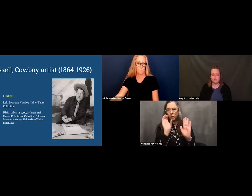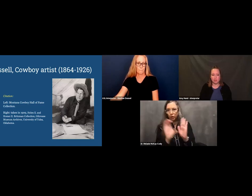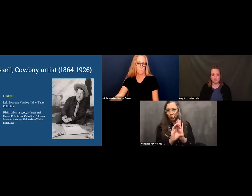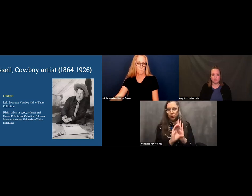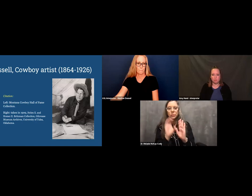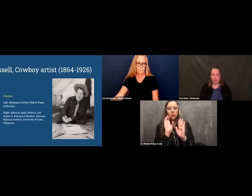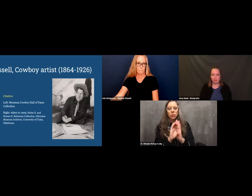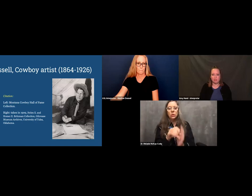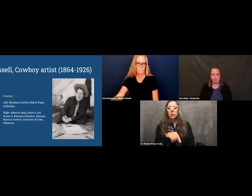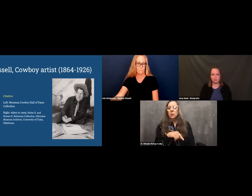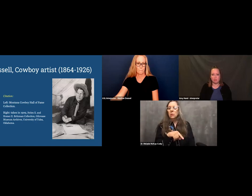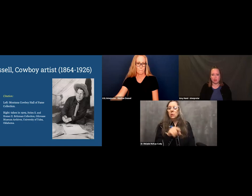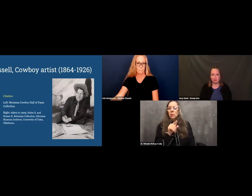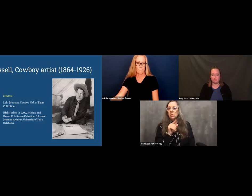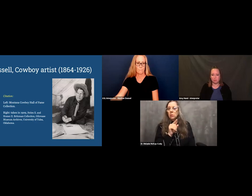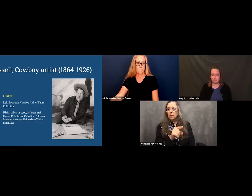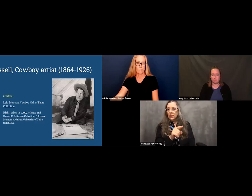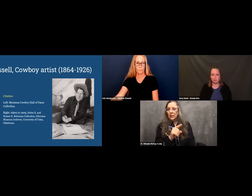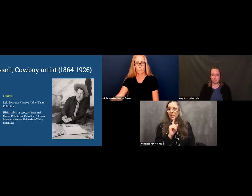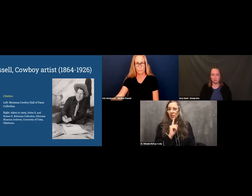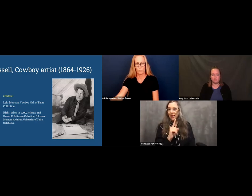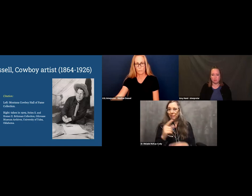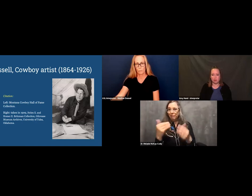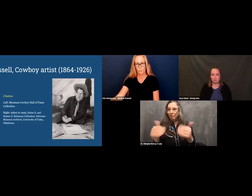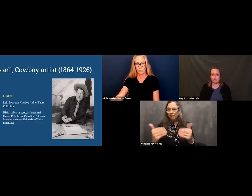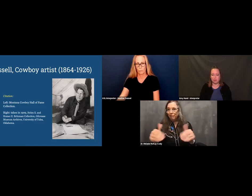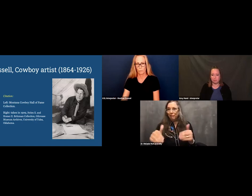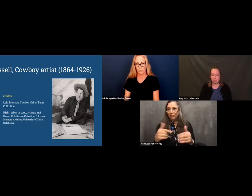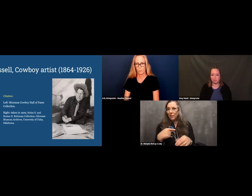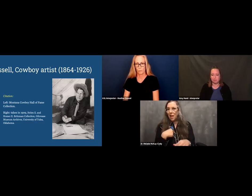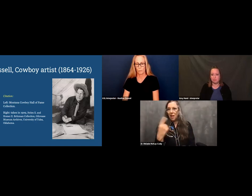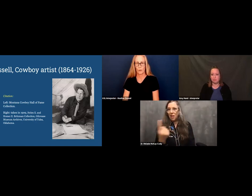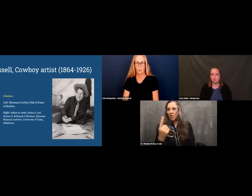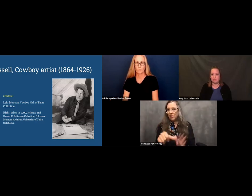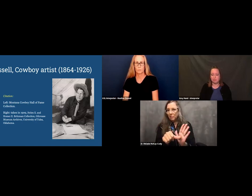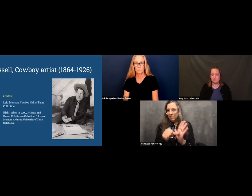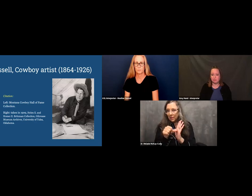He's the man who painted this body of work. Here are some photographs of him.